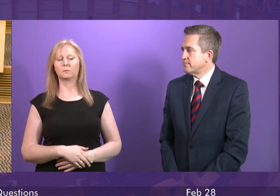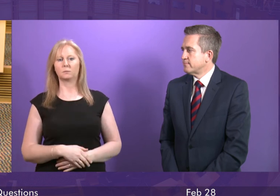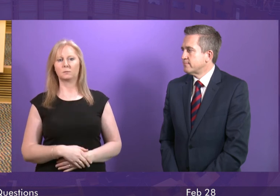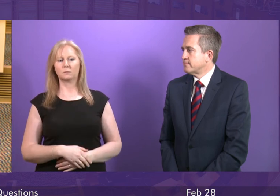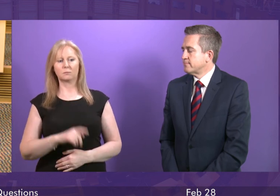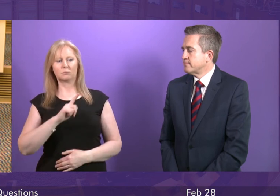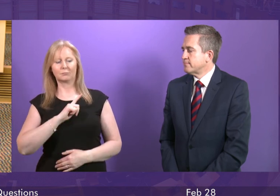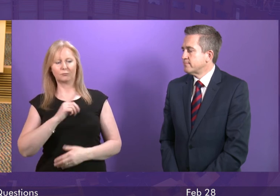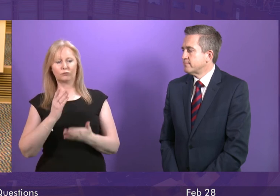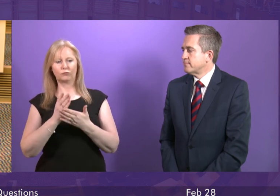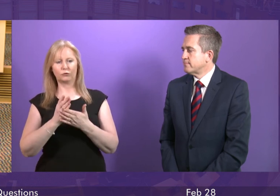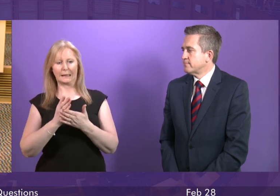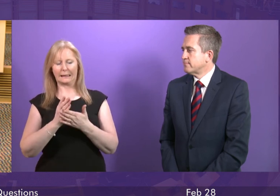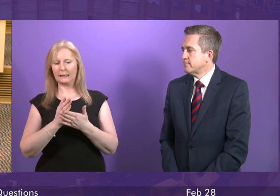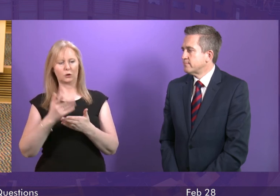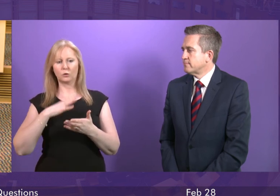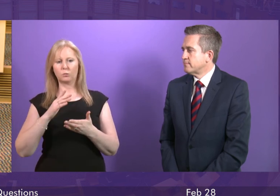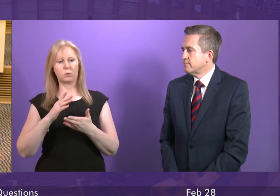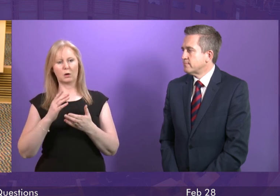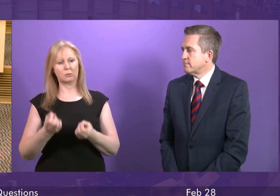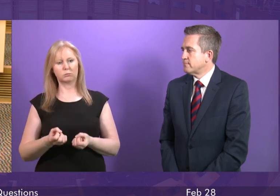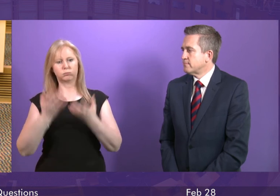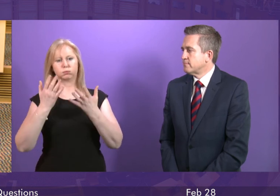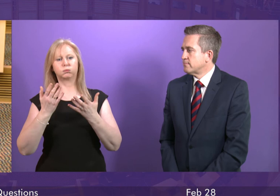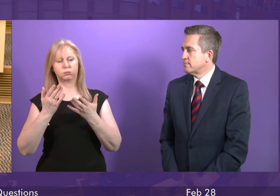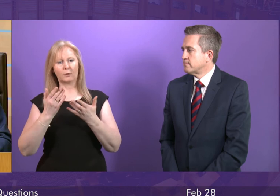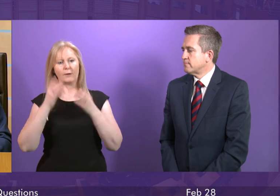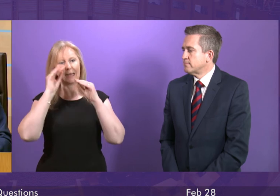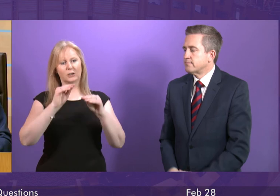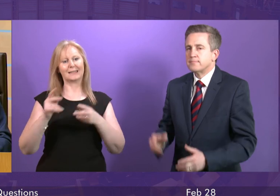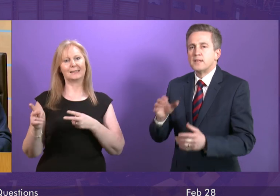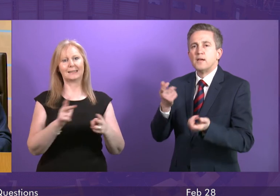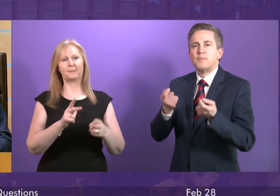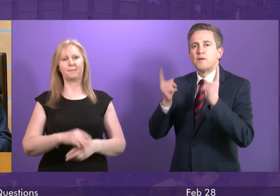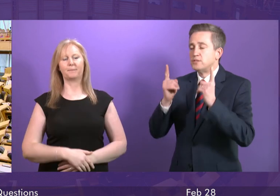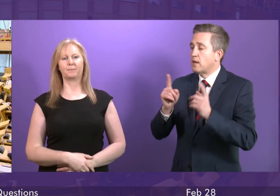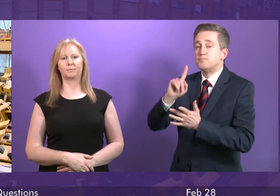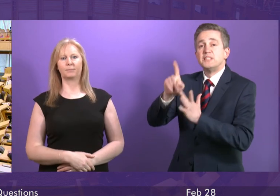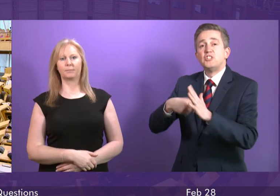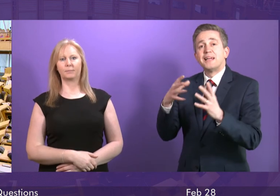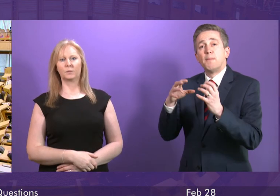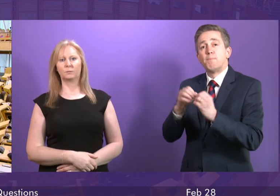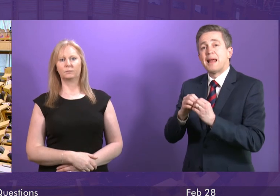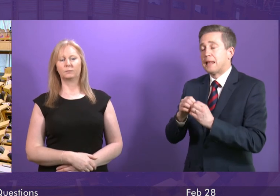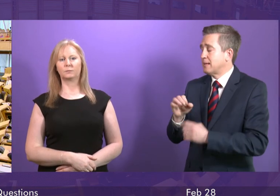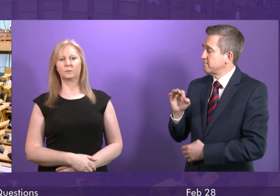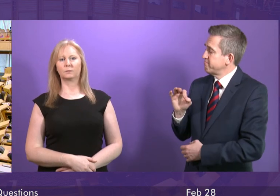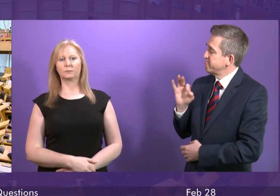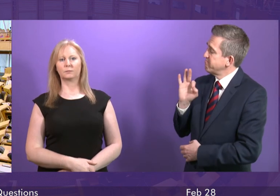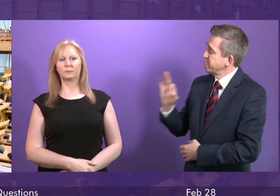anybody's interest to see industrial action in any part of our education system. Jackie Bealey. The First Minister will be aware that pay talks